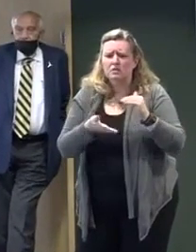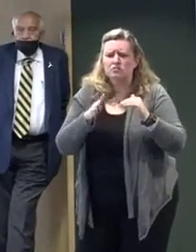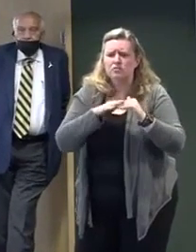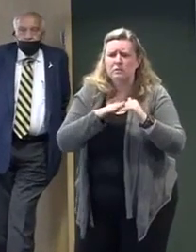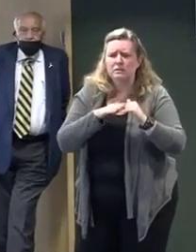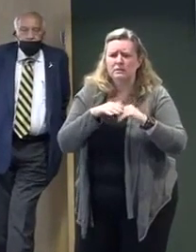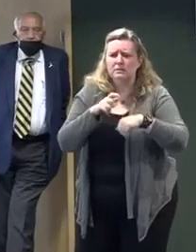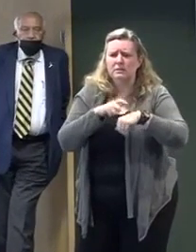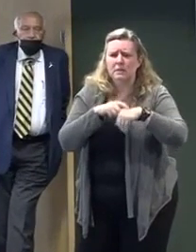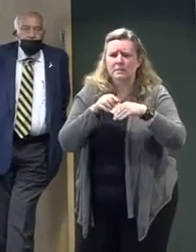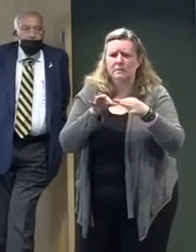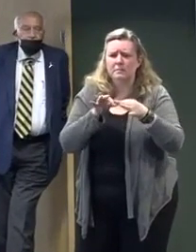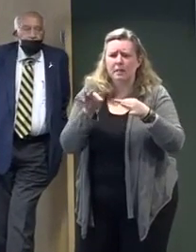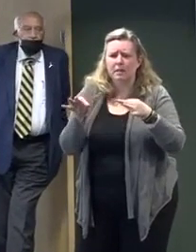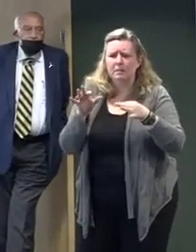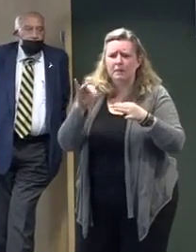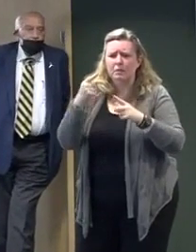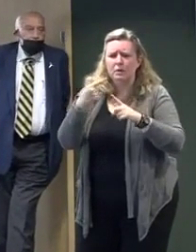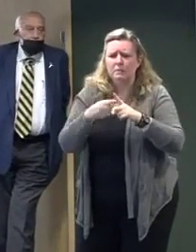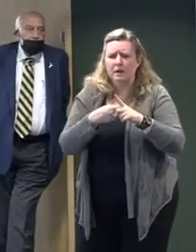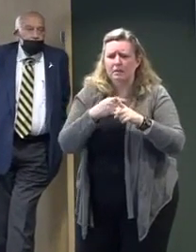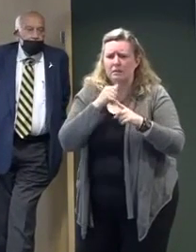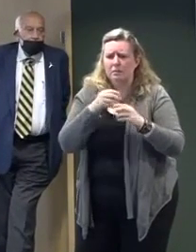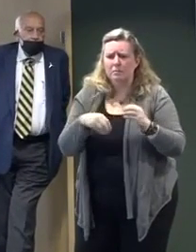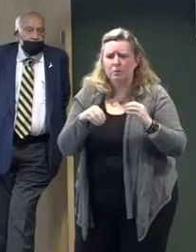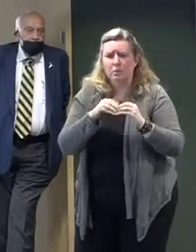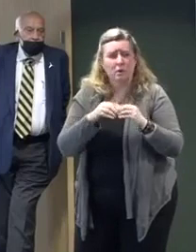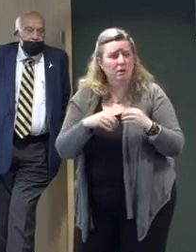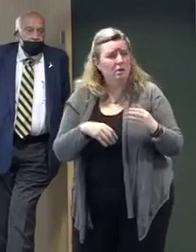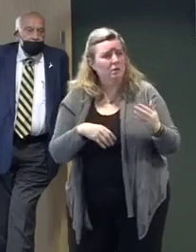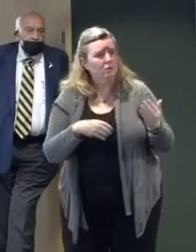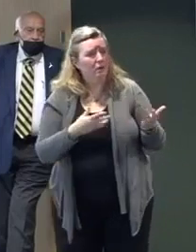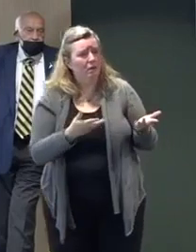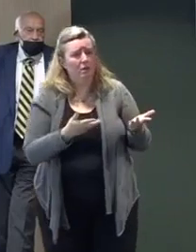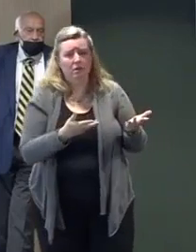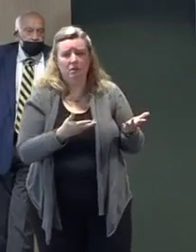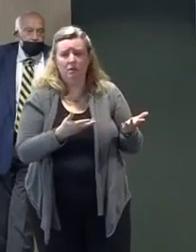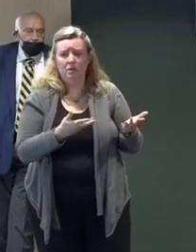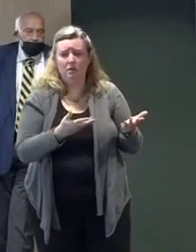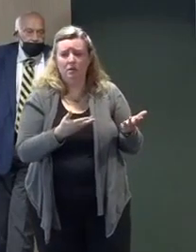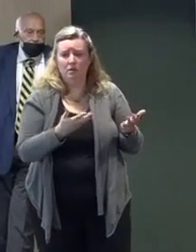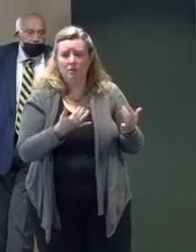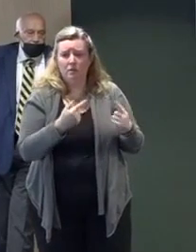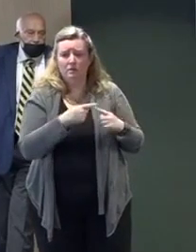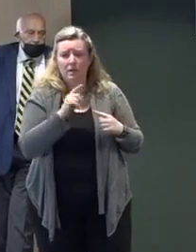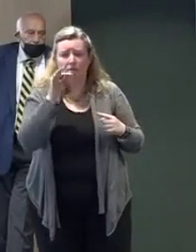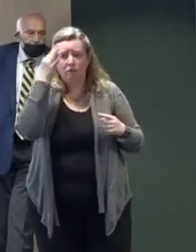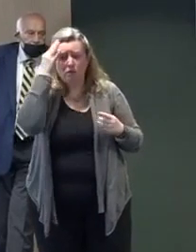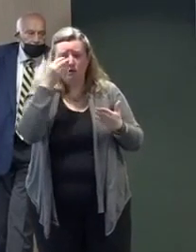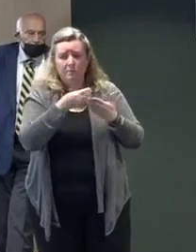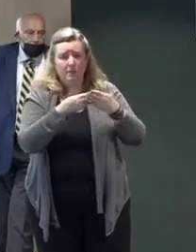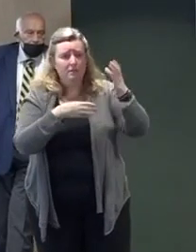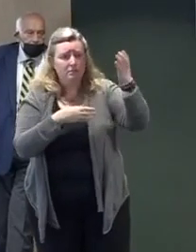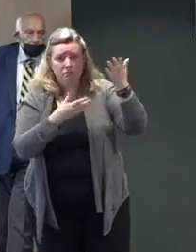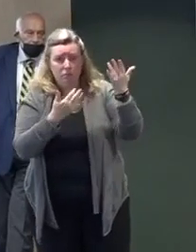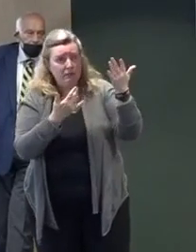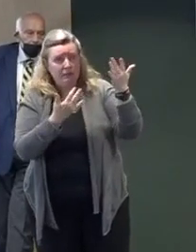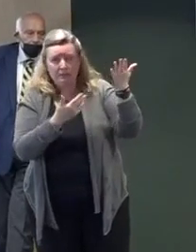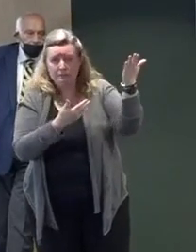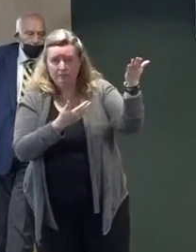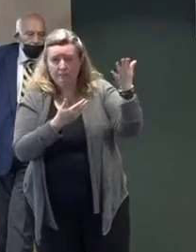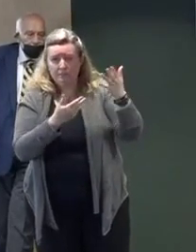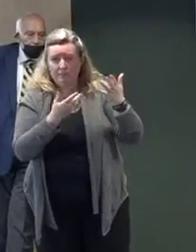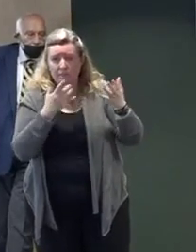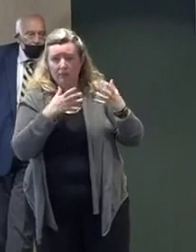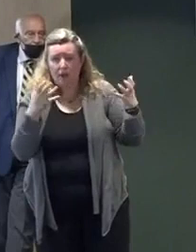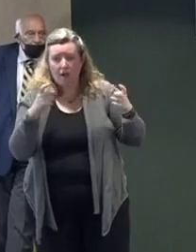It's increased to the extent we can find the federal monies. This is a huge step for those folks who have been previously excluded